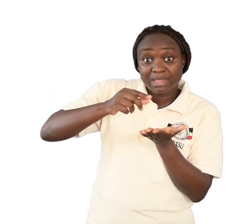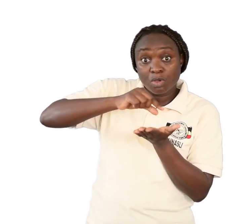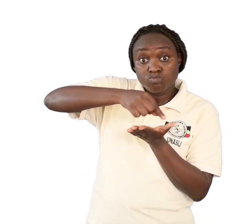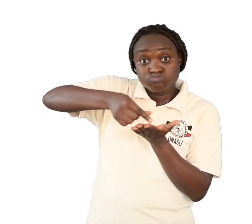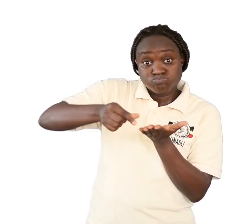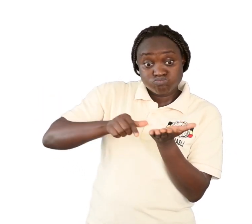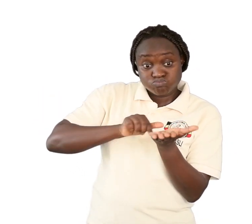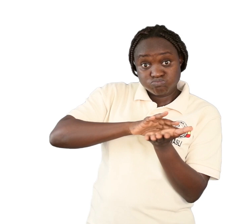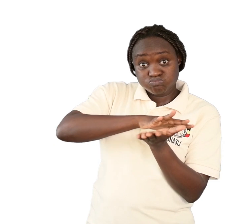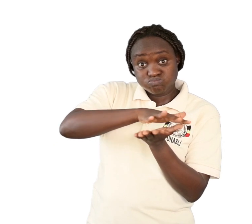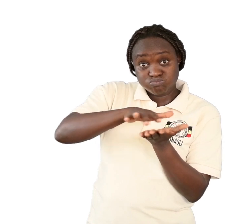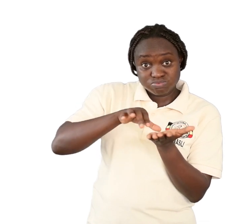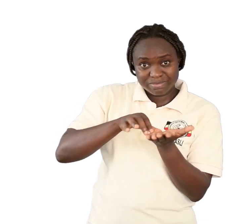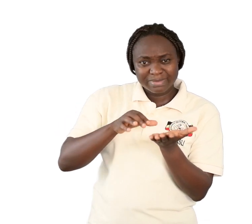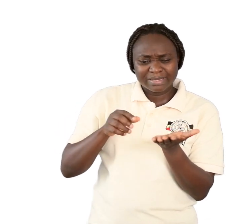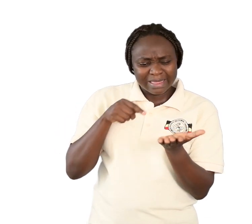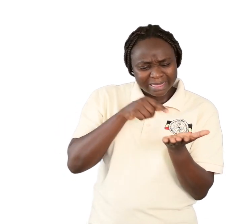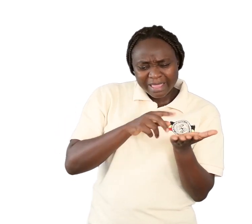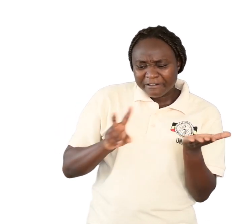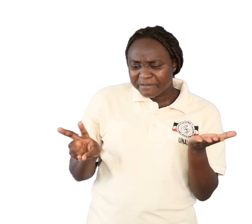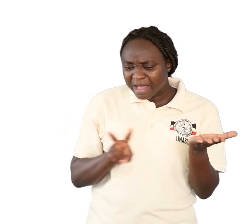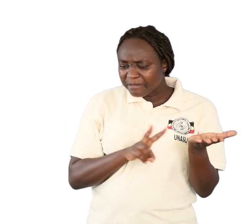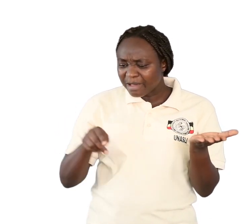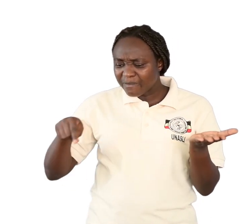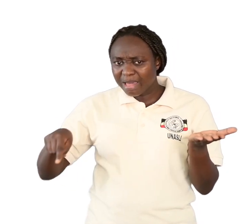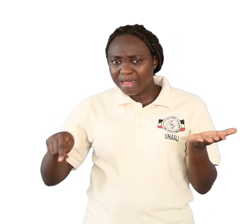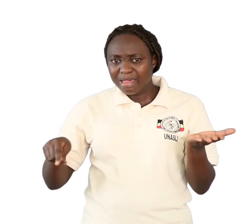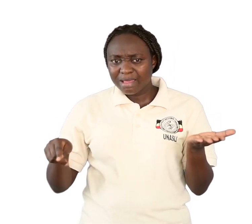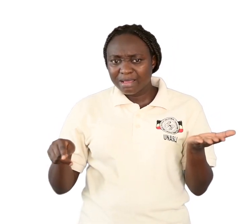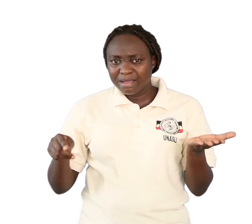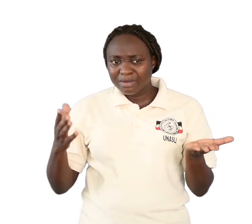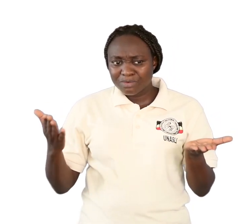it similar to that that you saw in the egg cell?